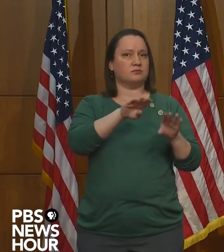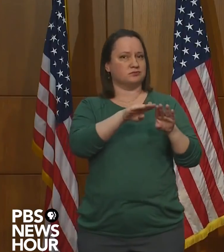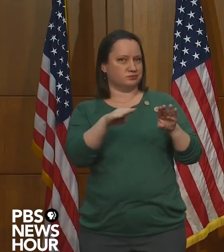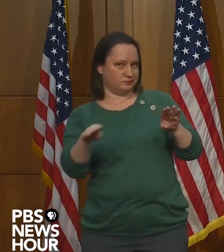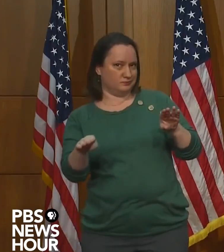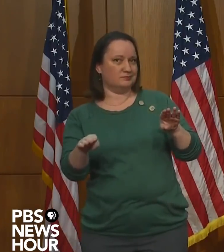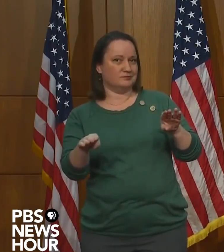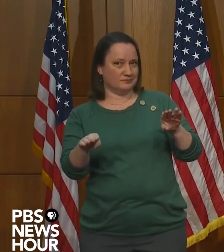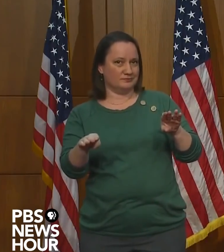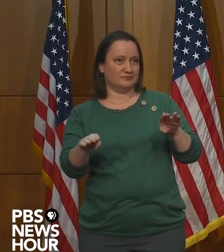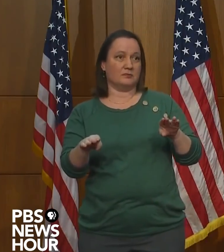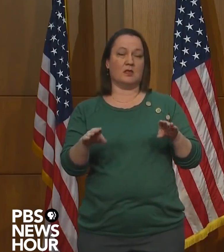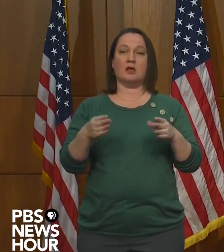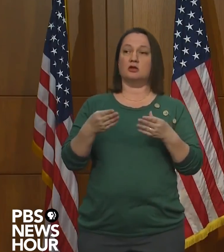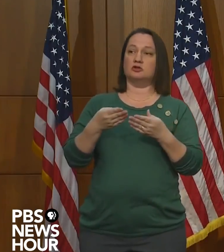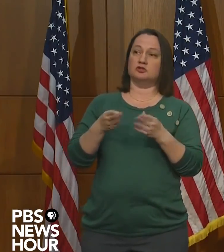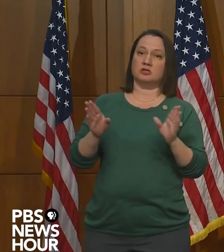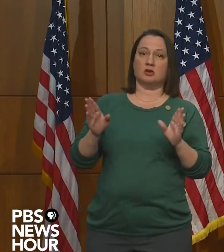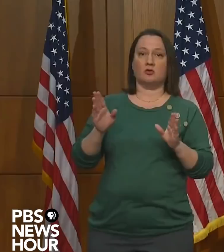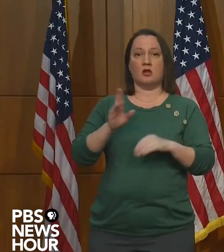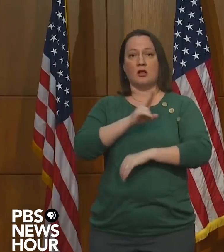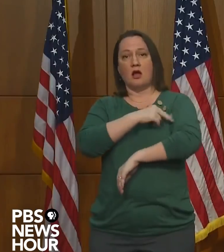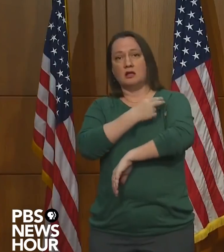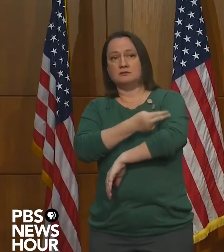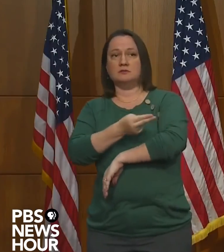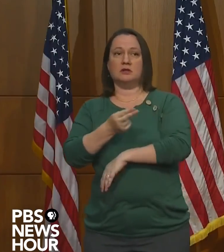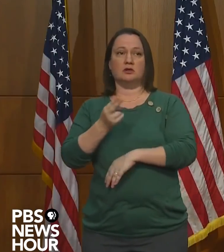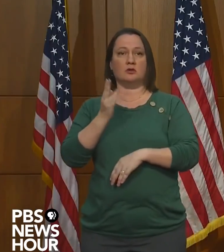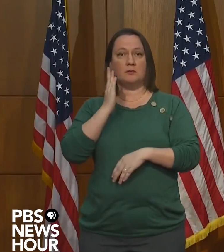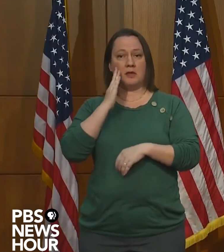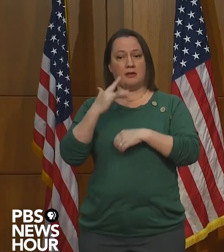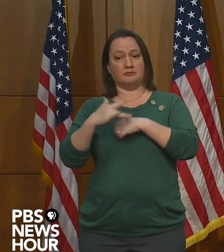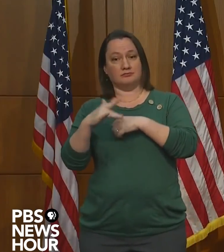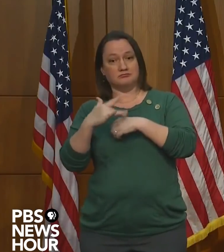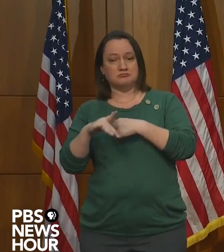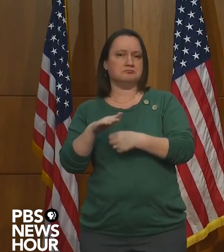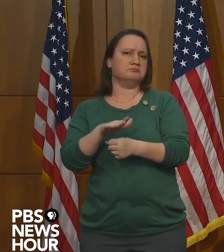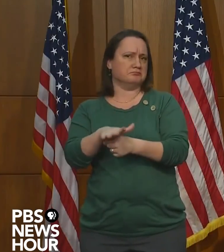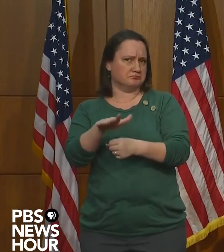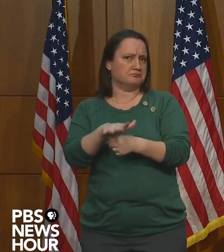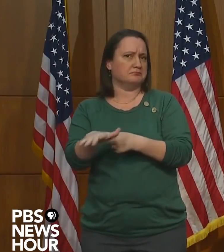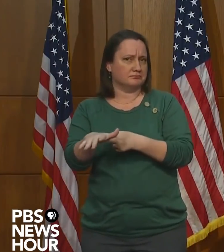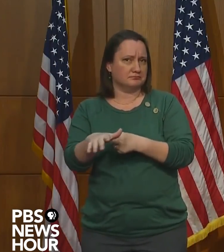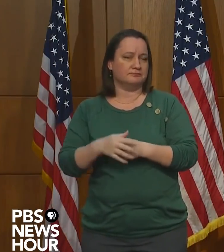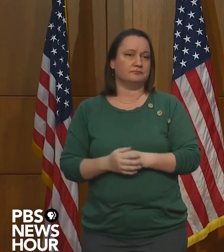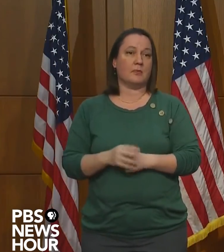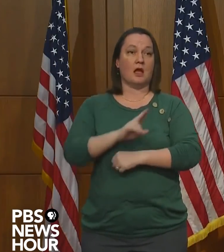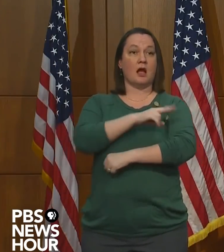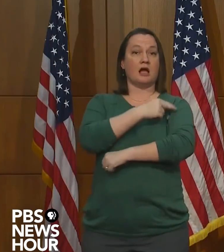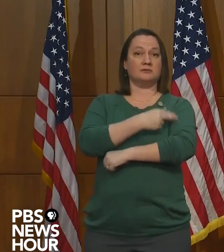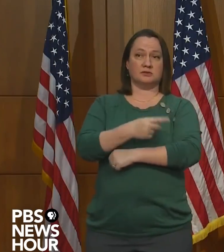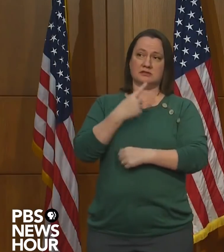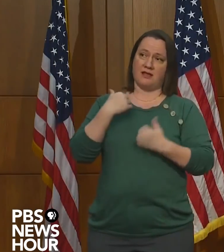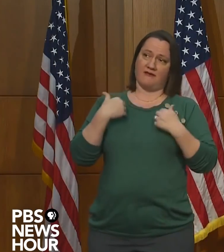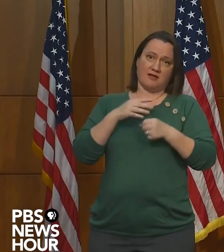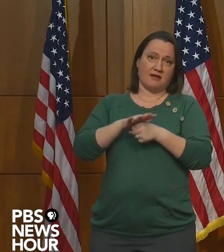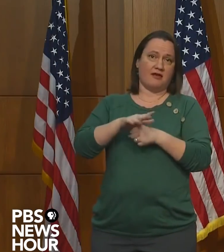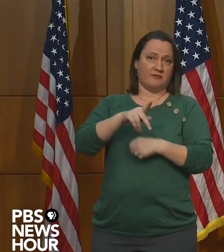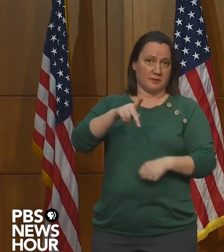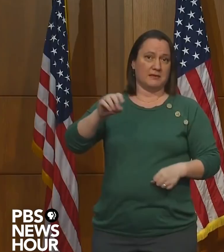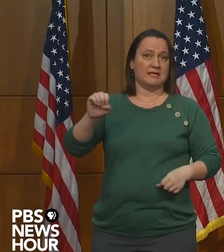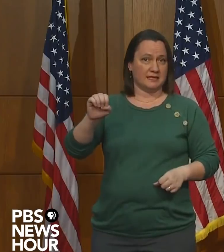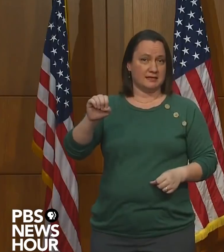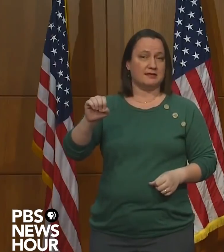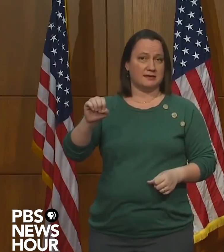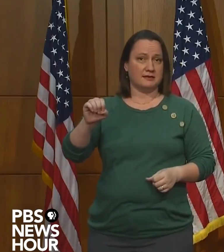Our general hospital bed capacity is sufficient. Our hospitals also report enough PPE, and